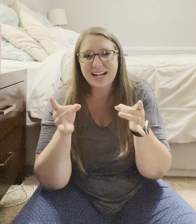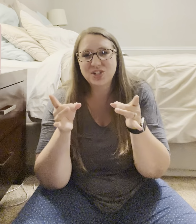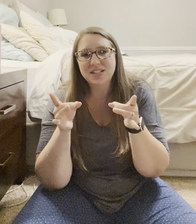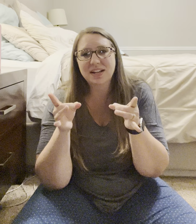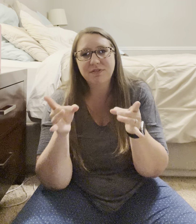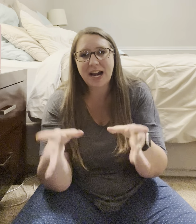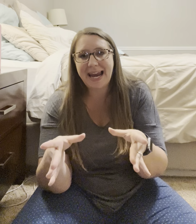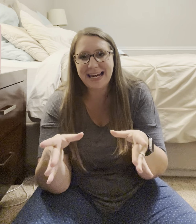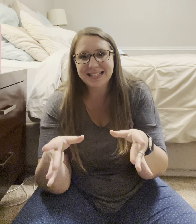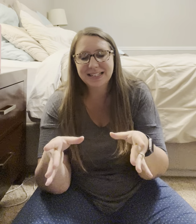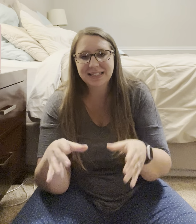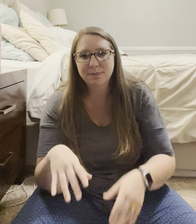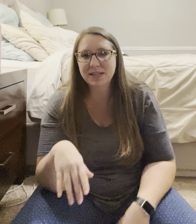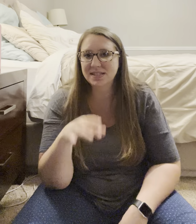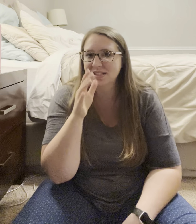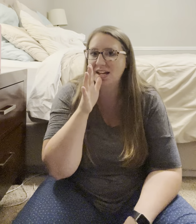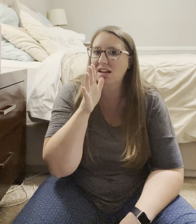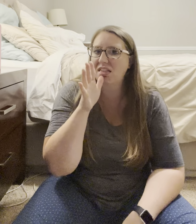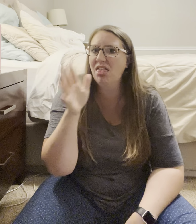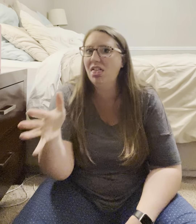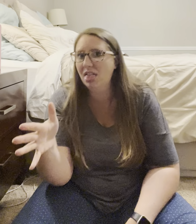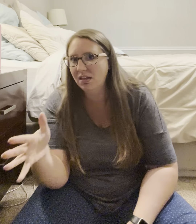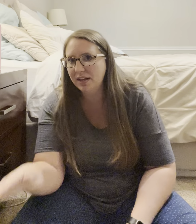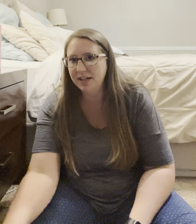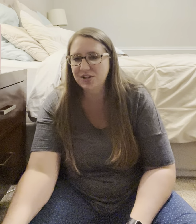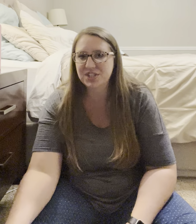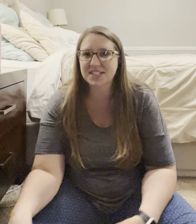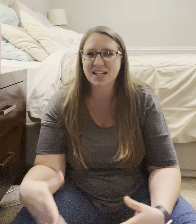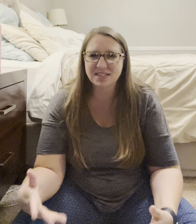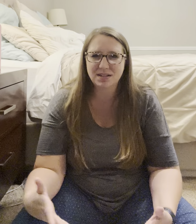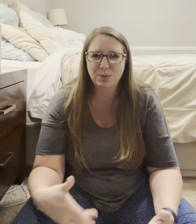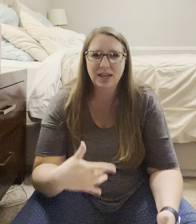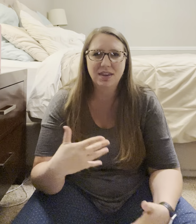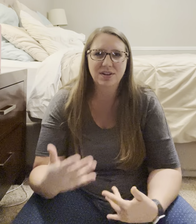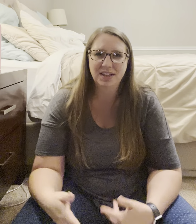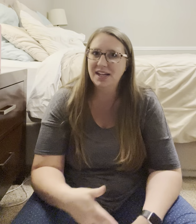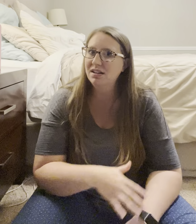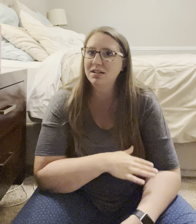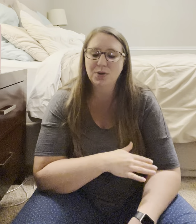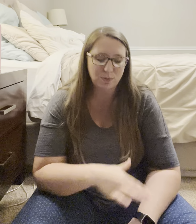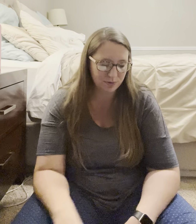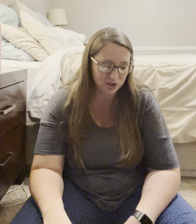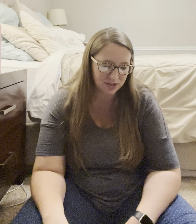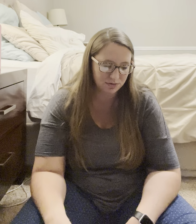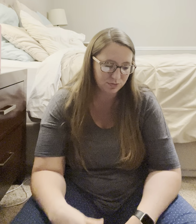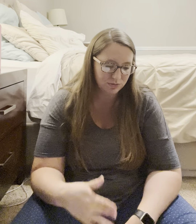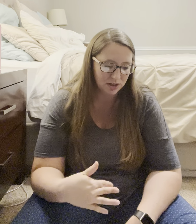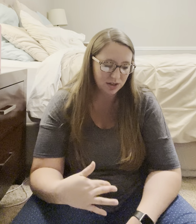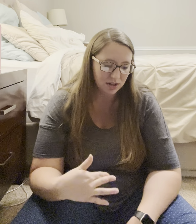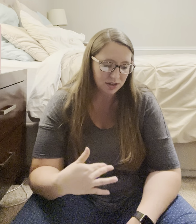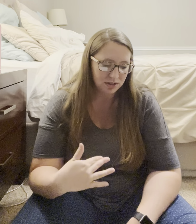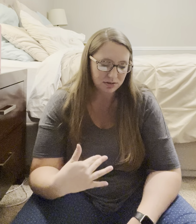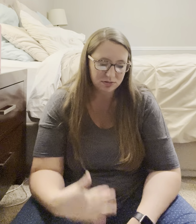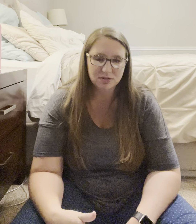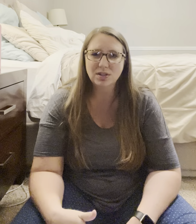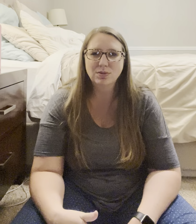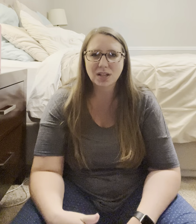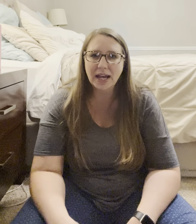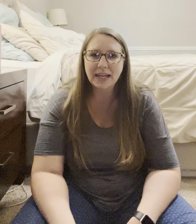actually a sign for hate. But this is like, ugh. Like you're disgusted with. Or like, uh, you just don't like